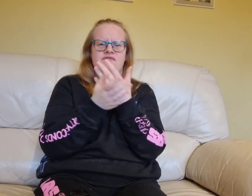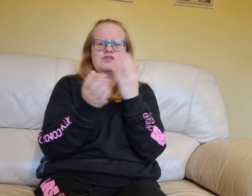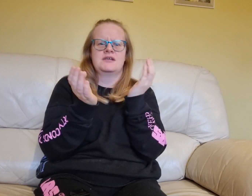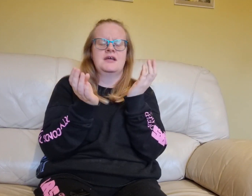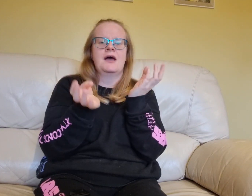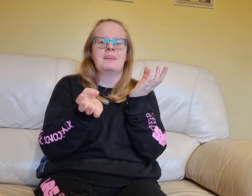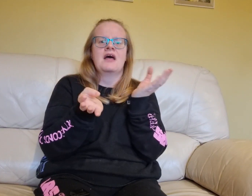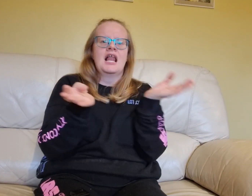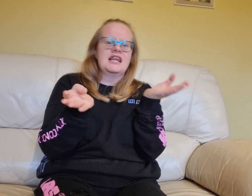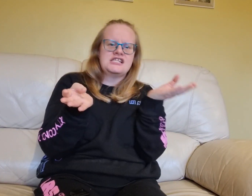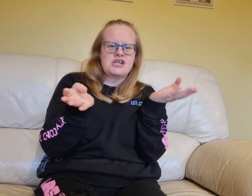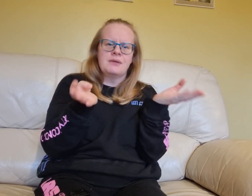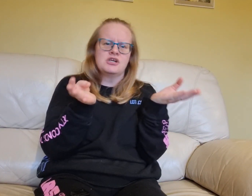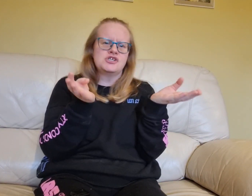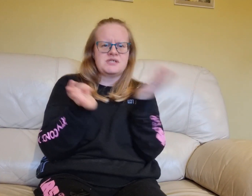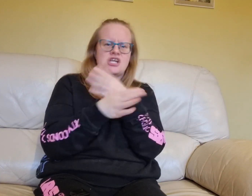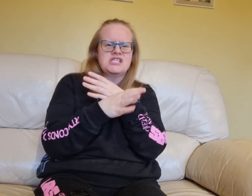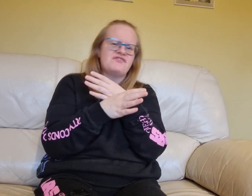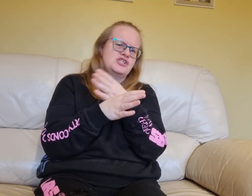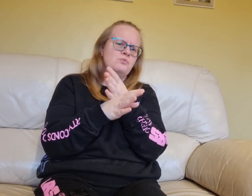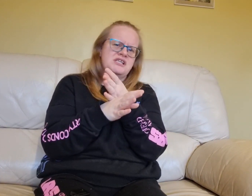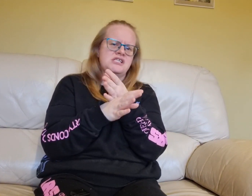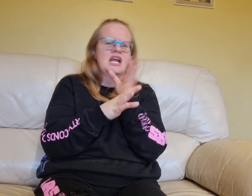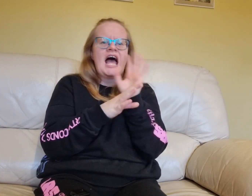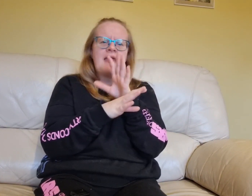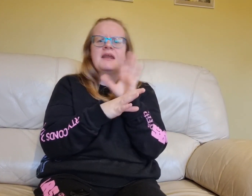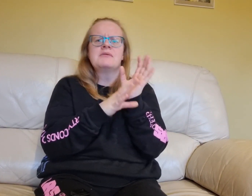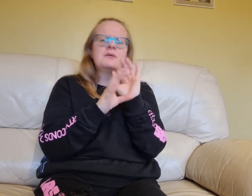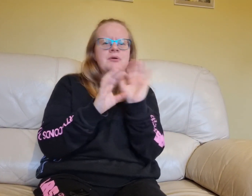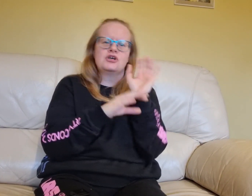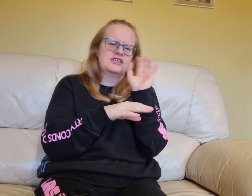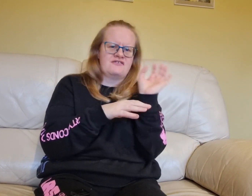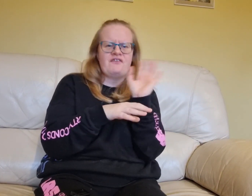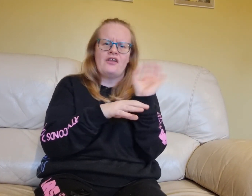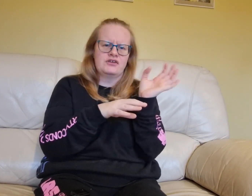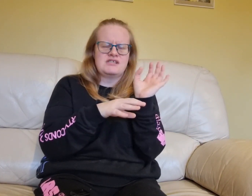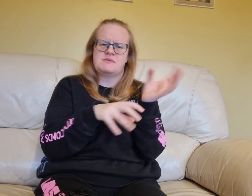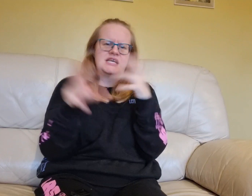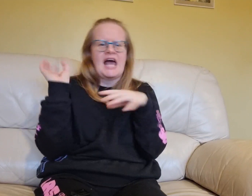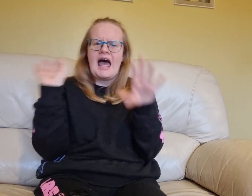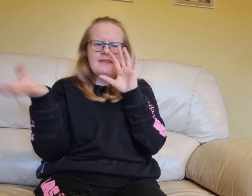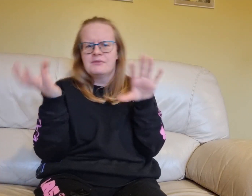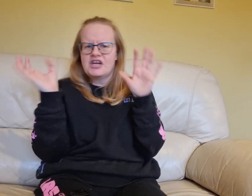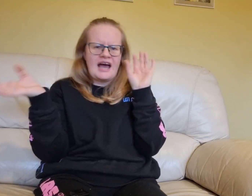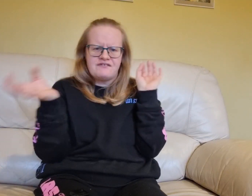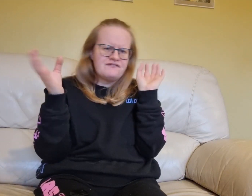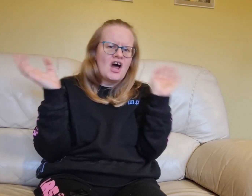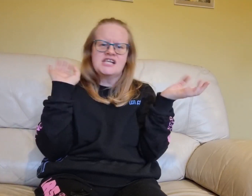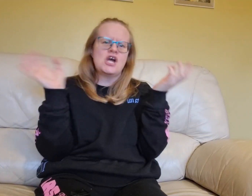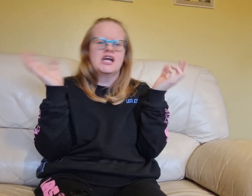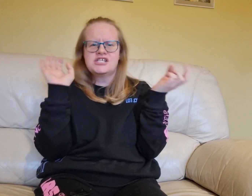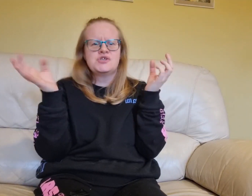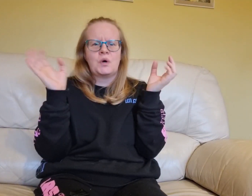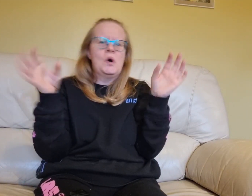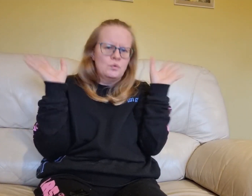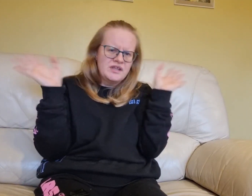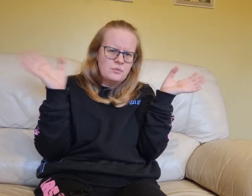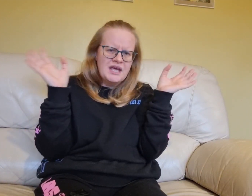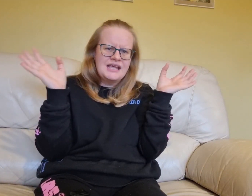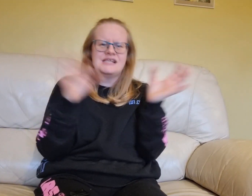of all the, um, let's, I'm going to do a science fiction western, and then I'm going to put Father Christmas in it, and then we're going to have a flying dinosaur with wings,